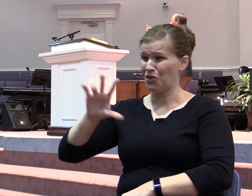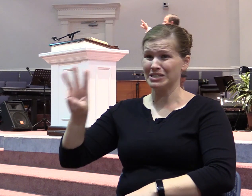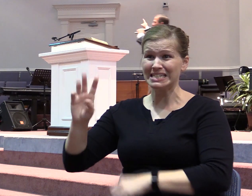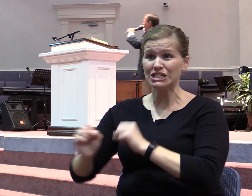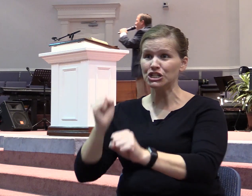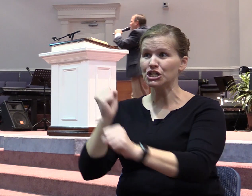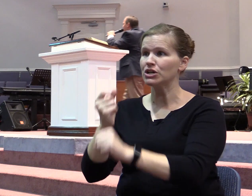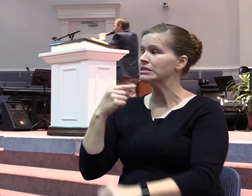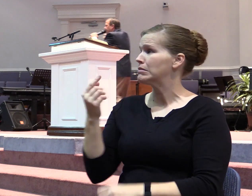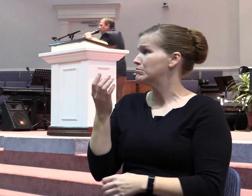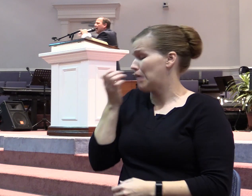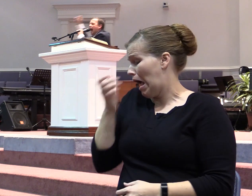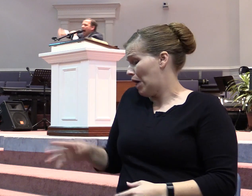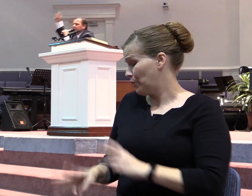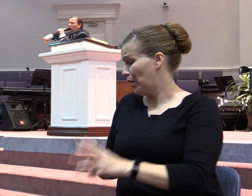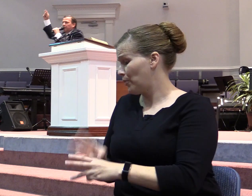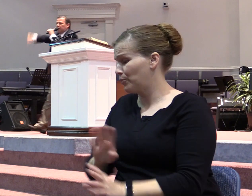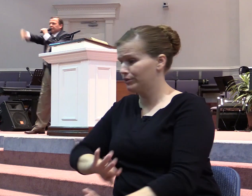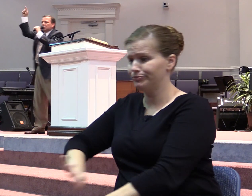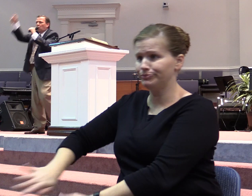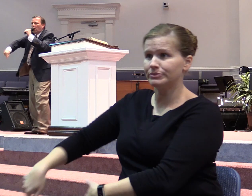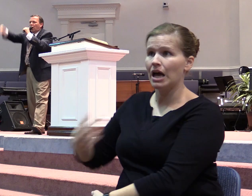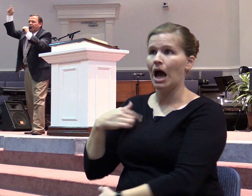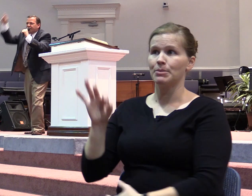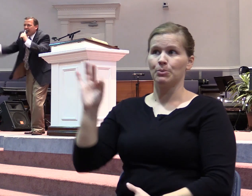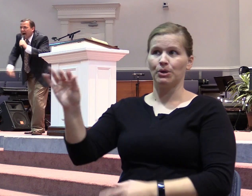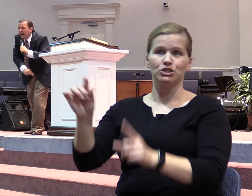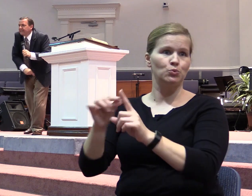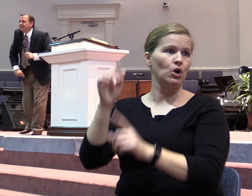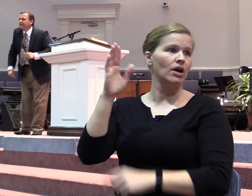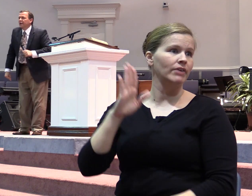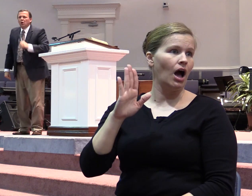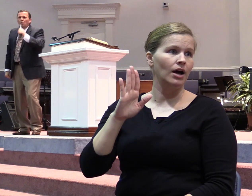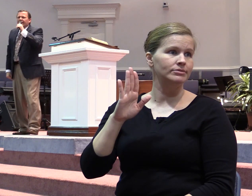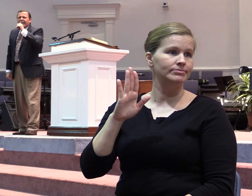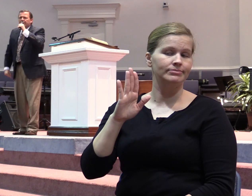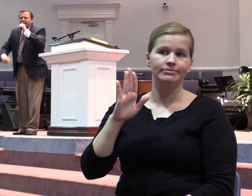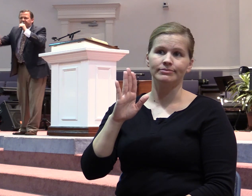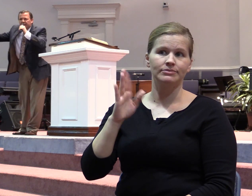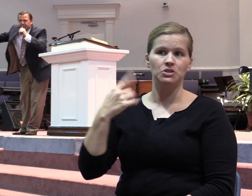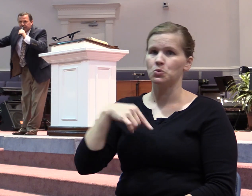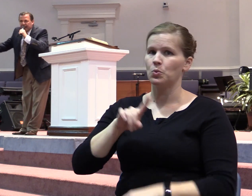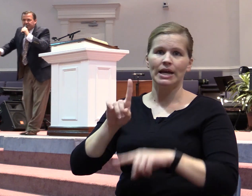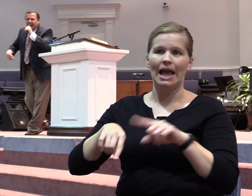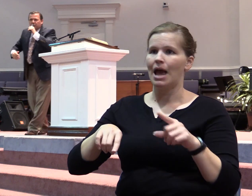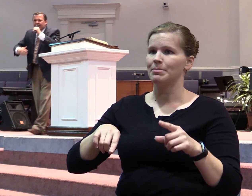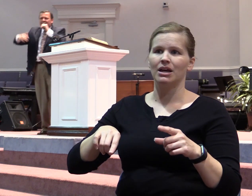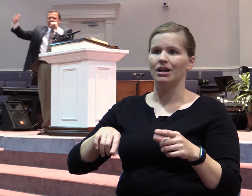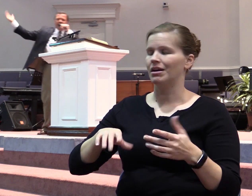don't care what the world thinks. I'm going to preach the word of God. We can't be flippant about that. We can't take